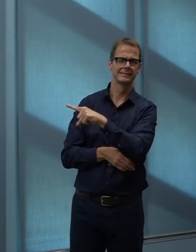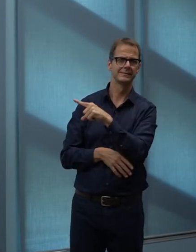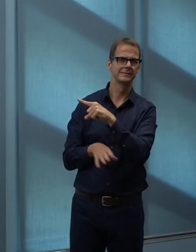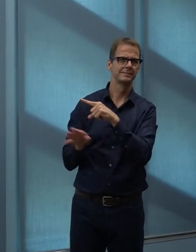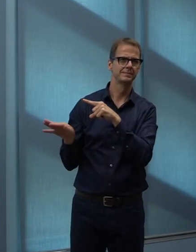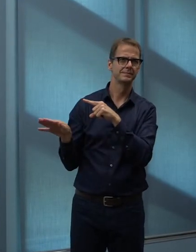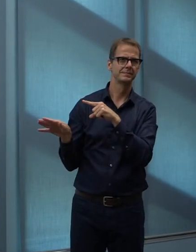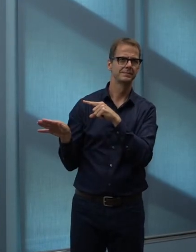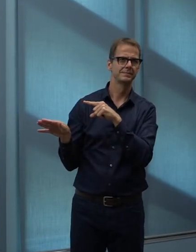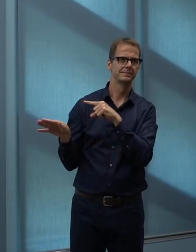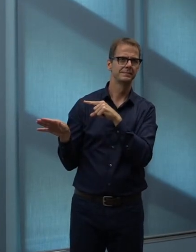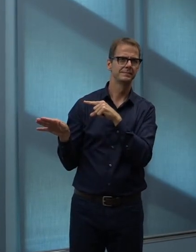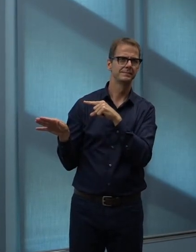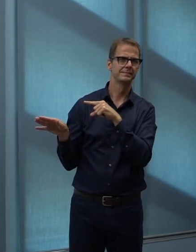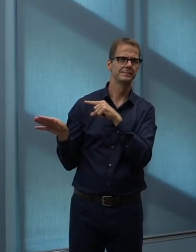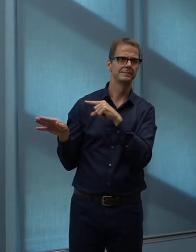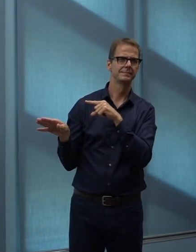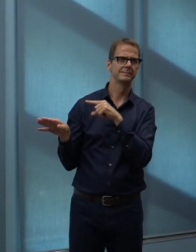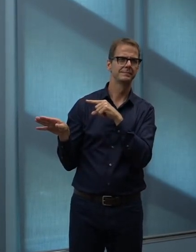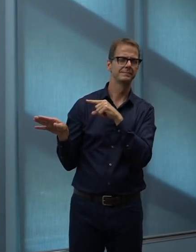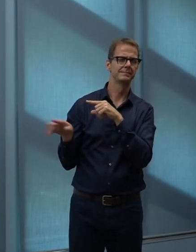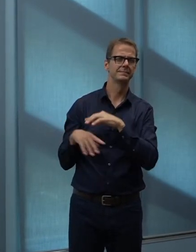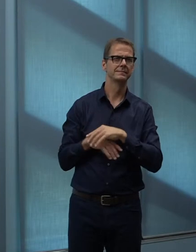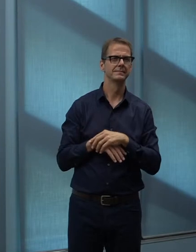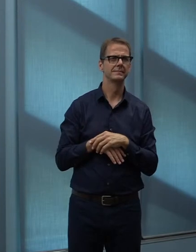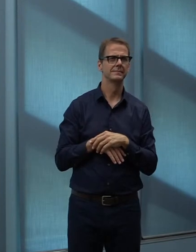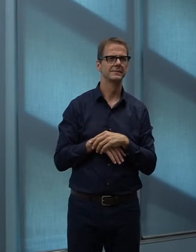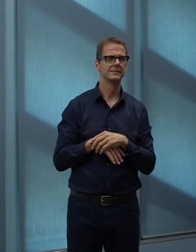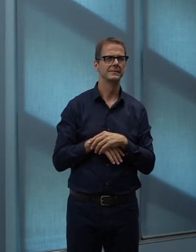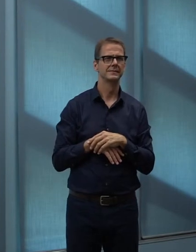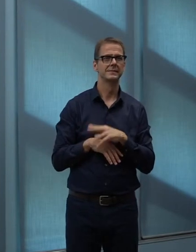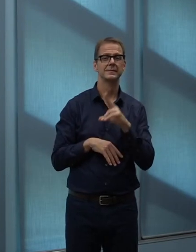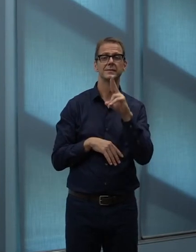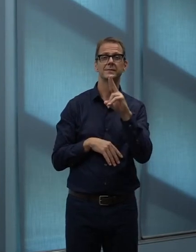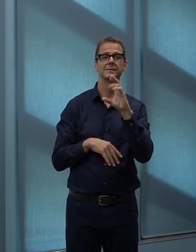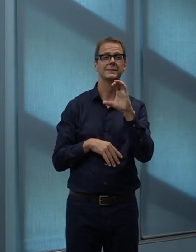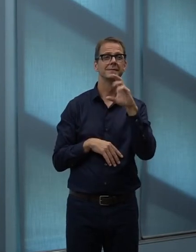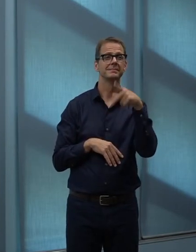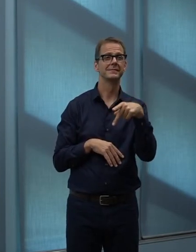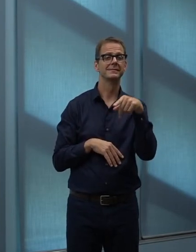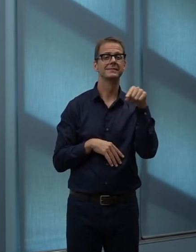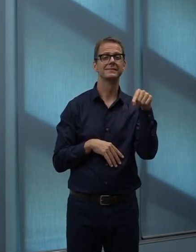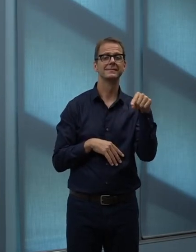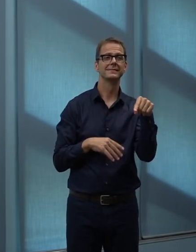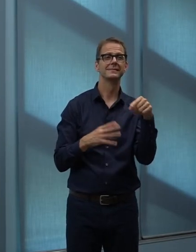respond to that.